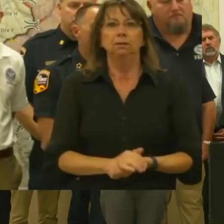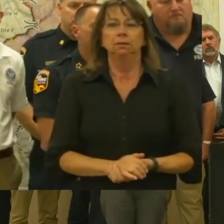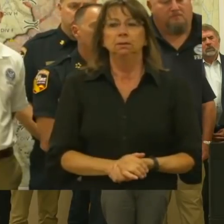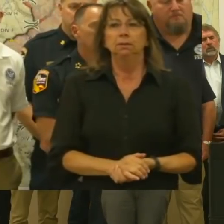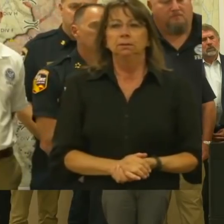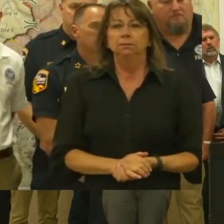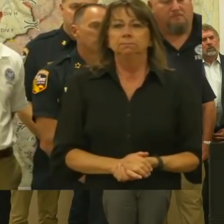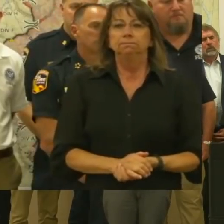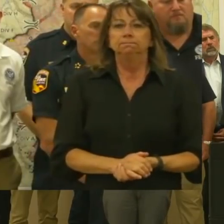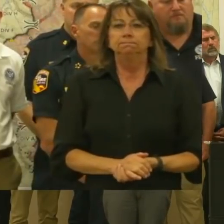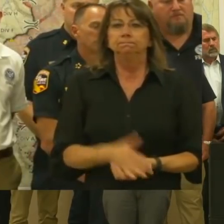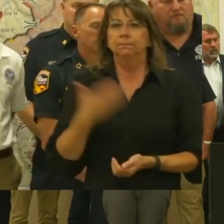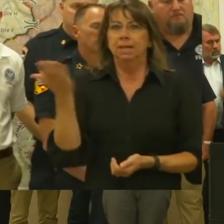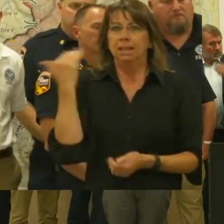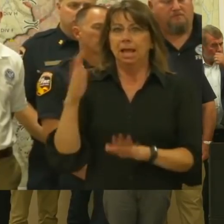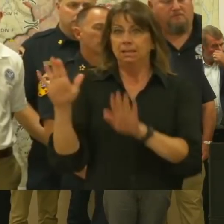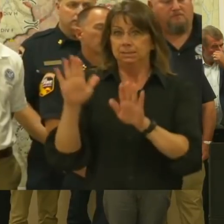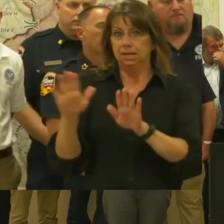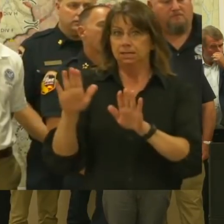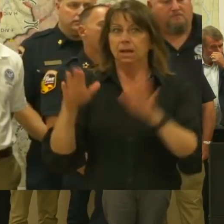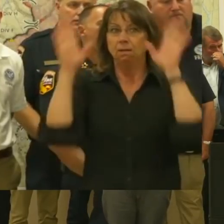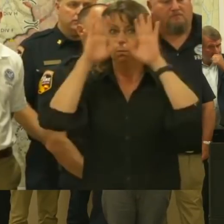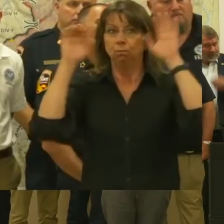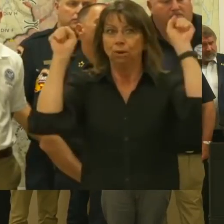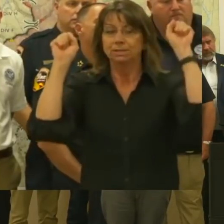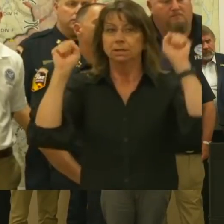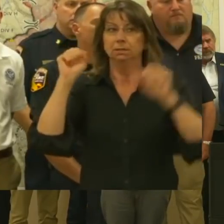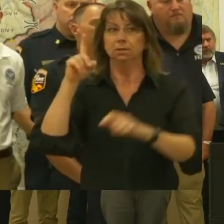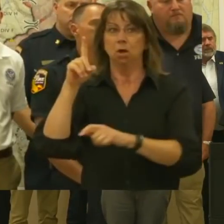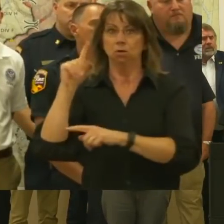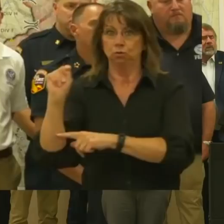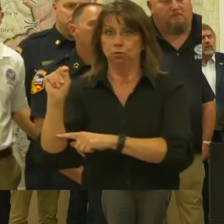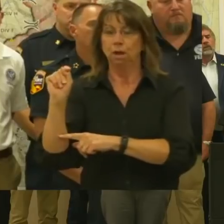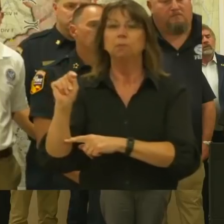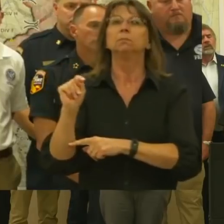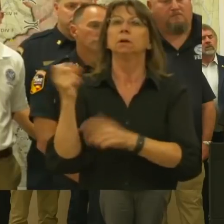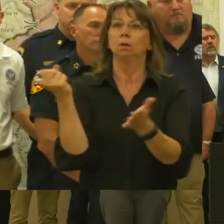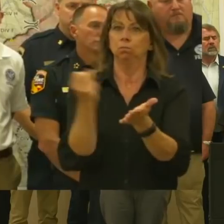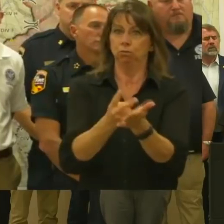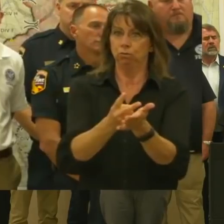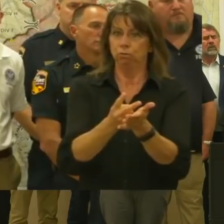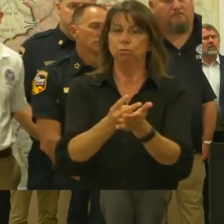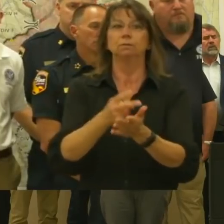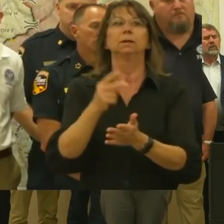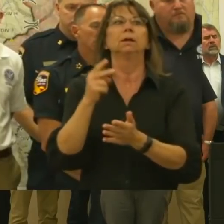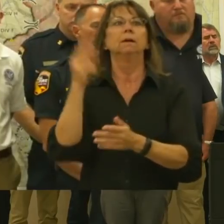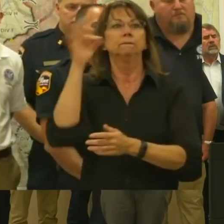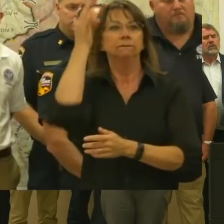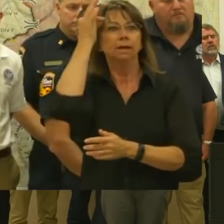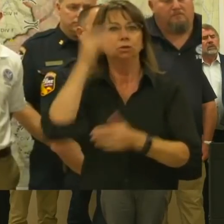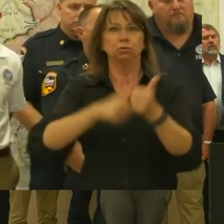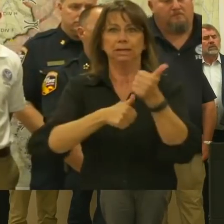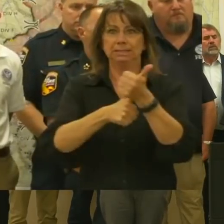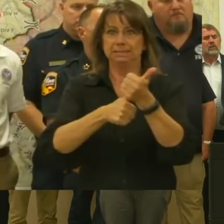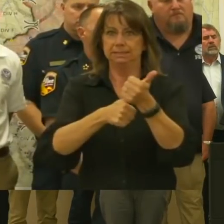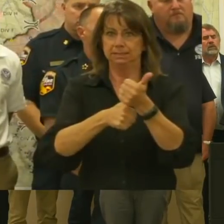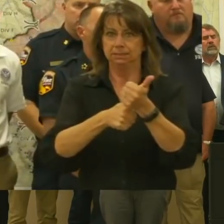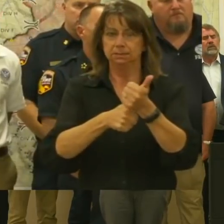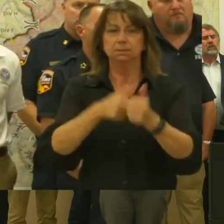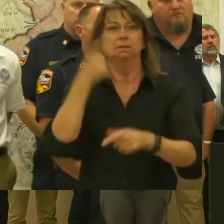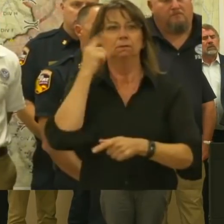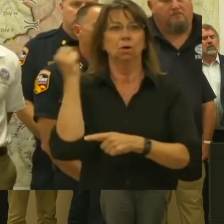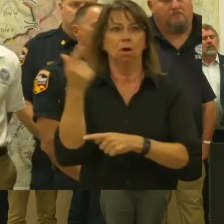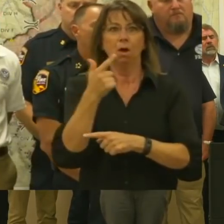was mentioned, President Trump approved a major disaster declaration for California, ordered federal assistance to supplement state, tribal, and local recovery